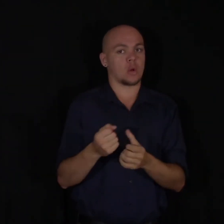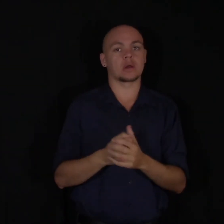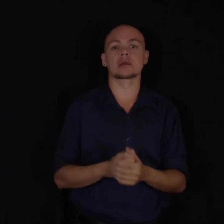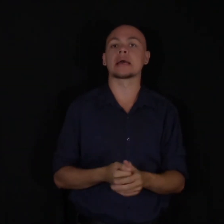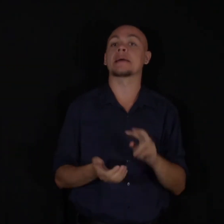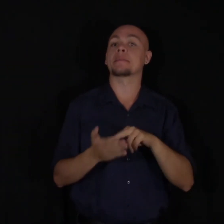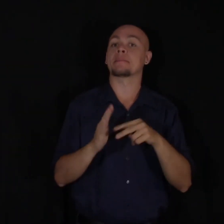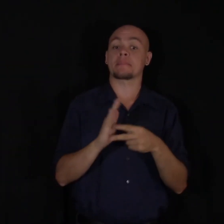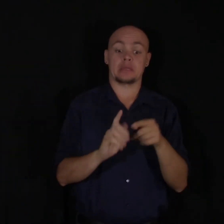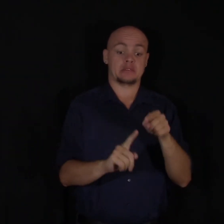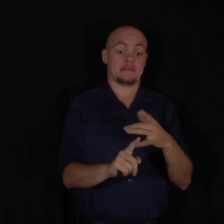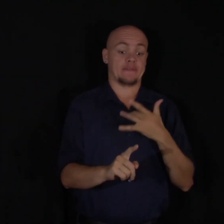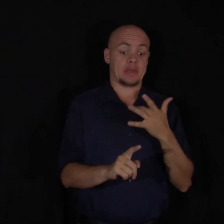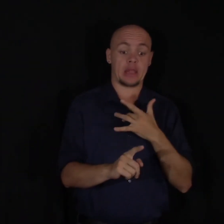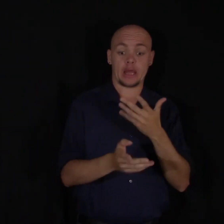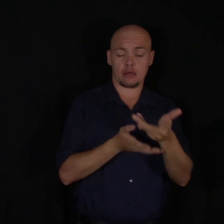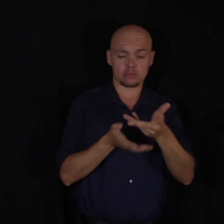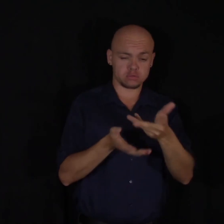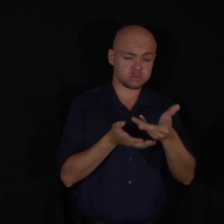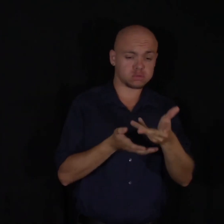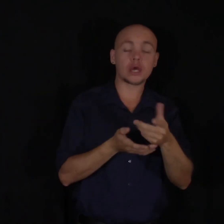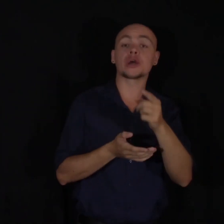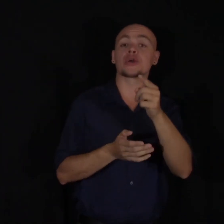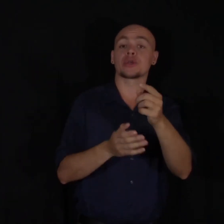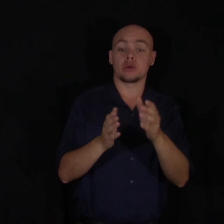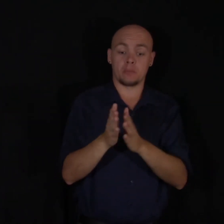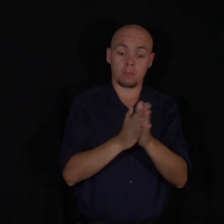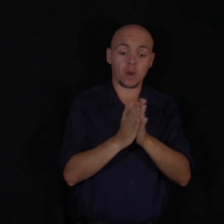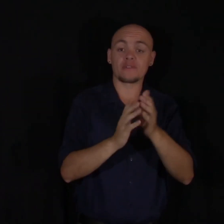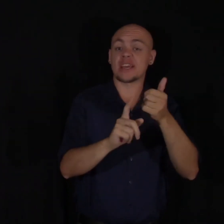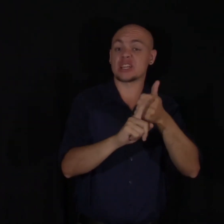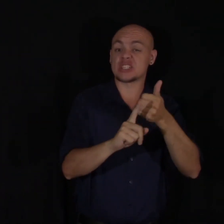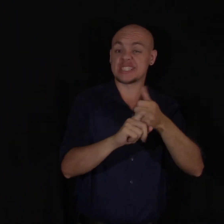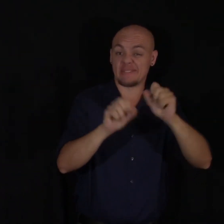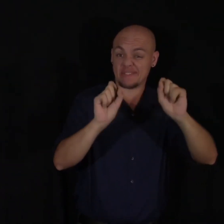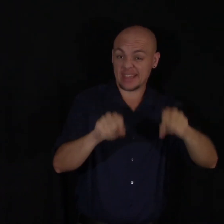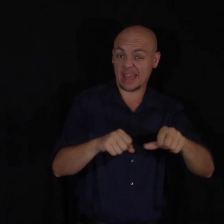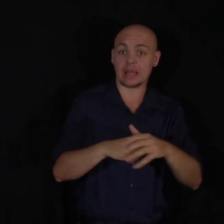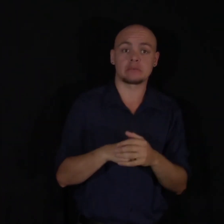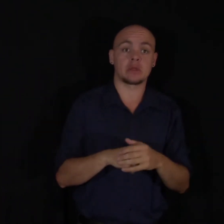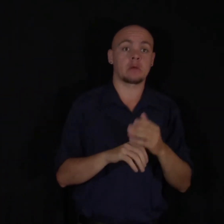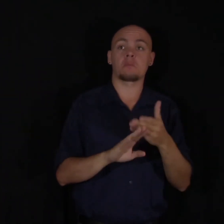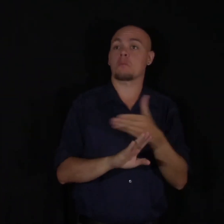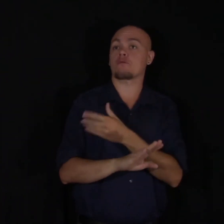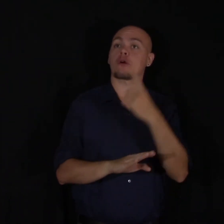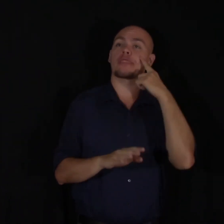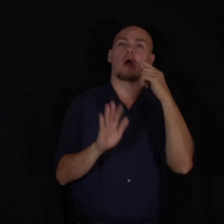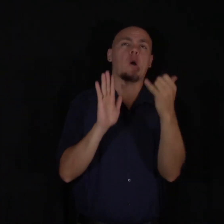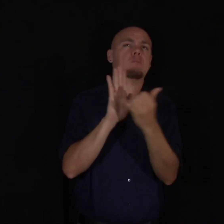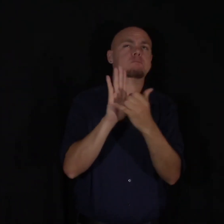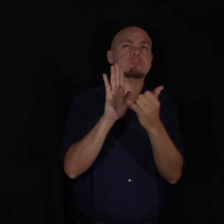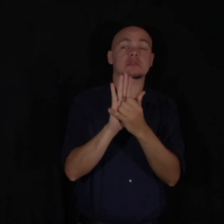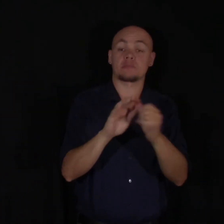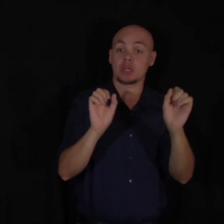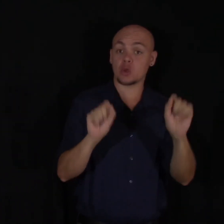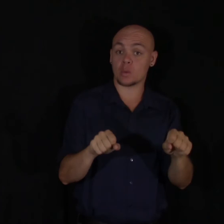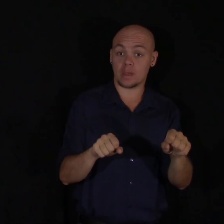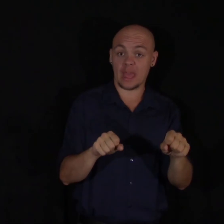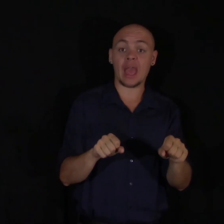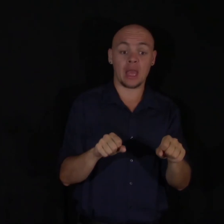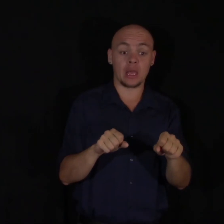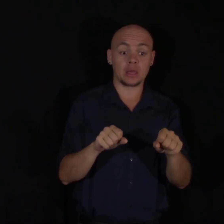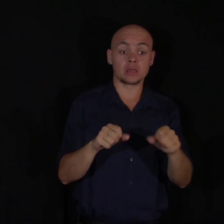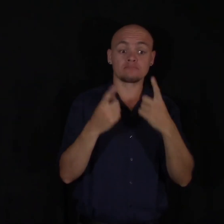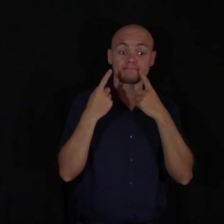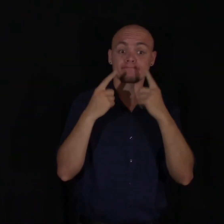your challenges. You're so engaged that you're able to motivate yourself. You're able to do things you didn't think you'd be able to do because you're not worried about anything.